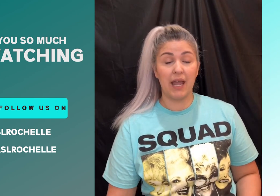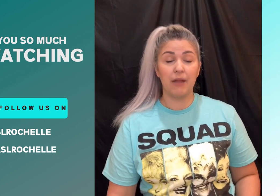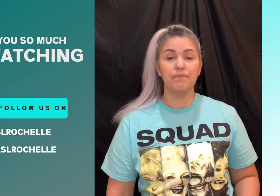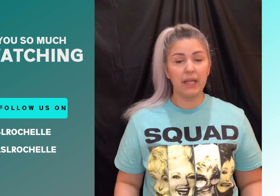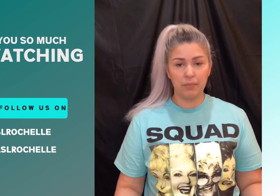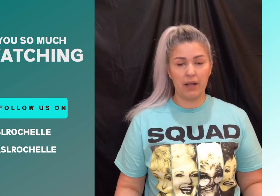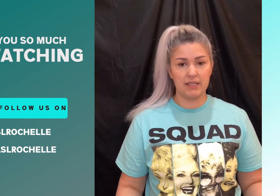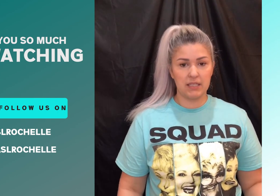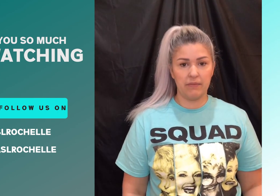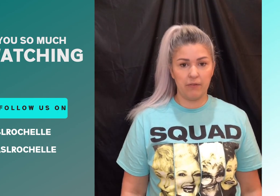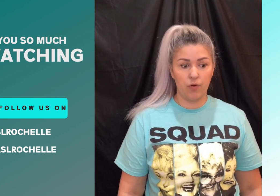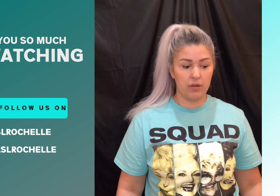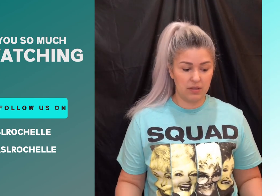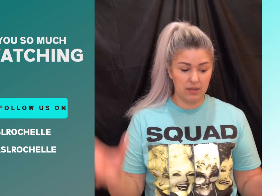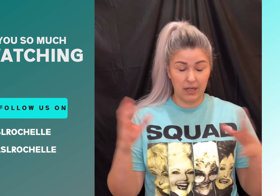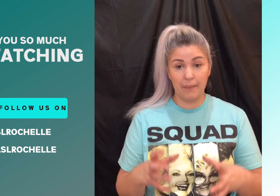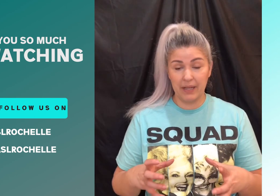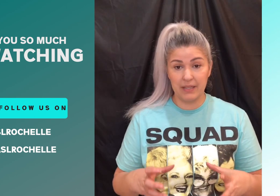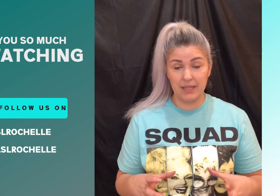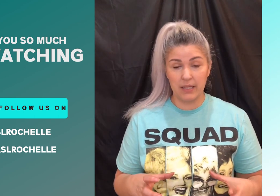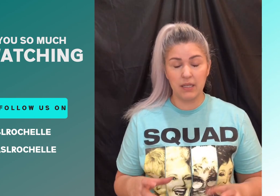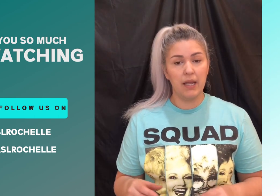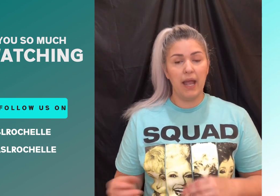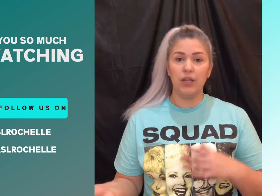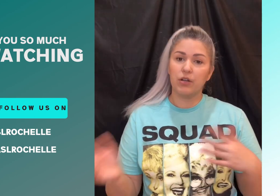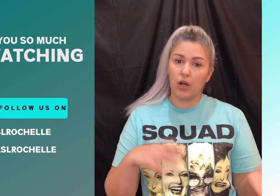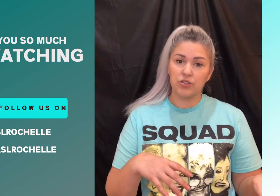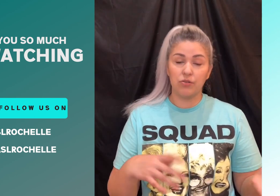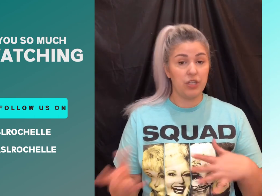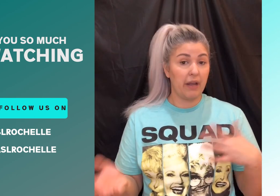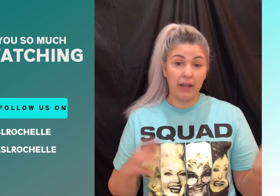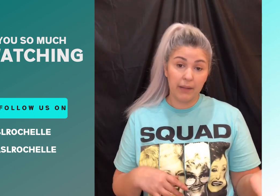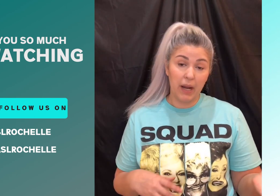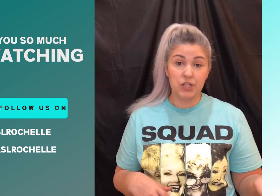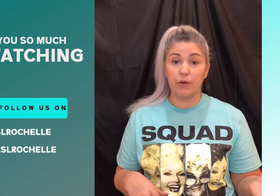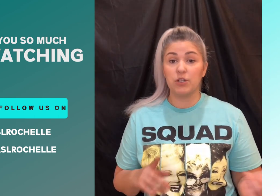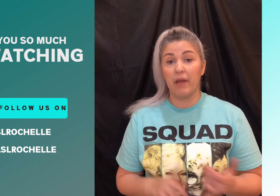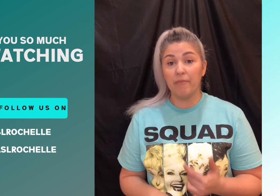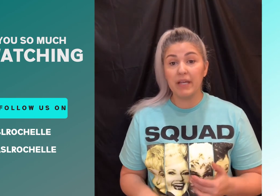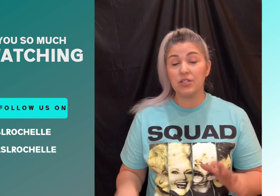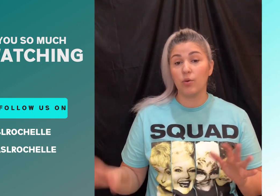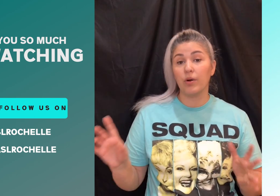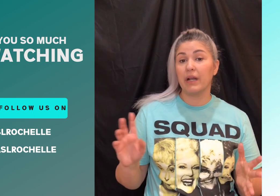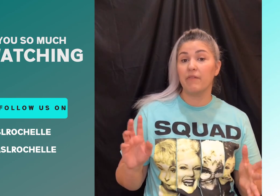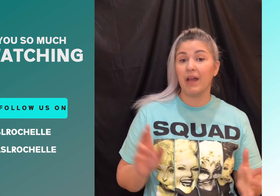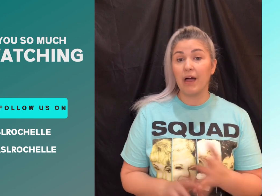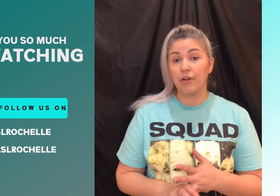and get the practice activity for that accompany these signs and you can also check out any practice prompts you may have missed or any of the other